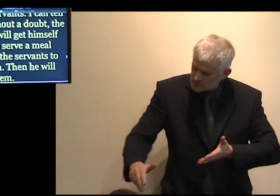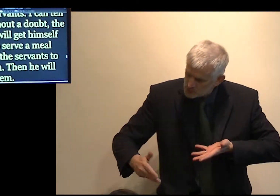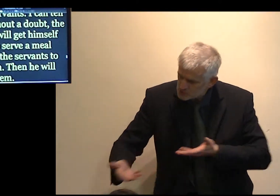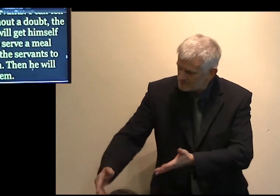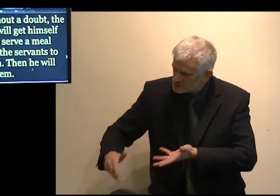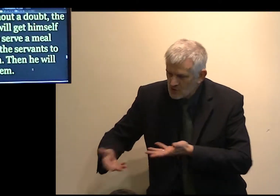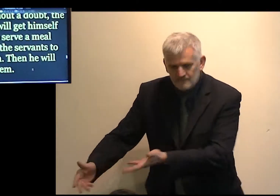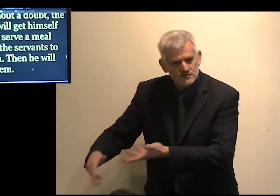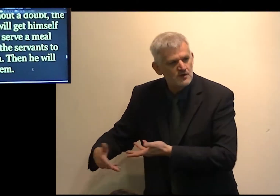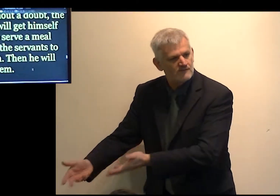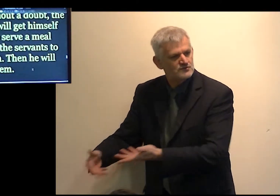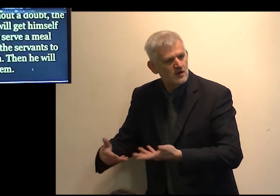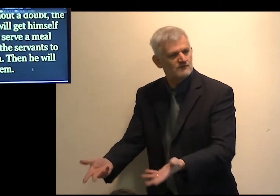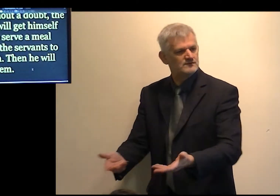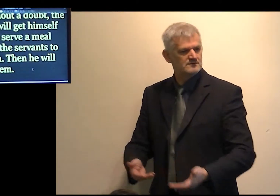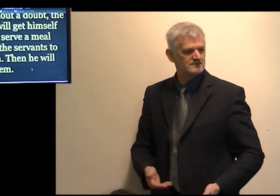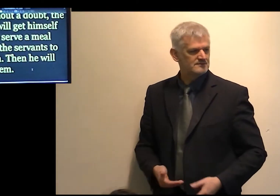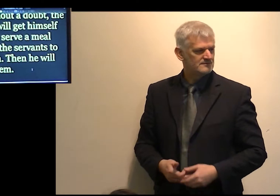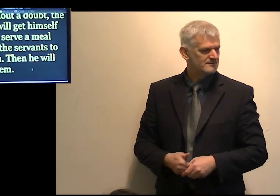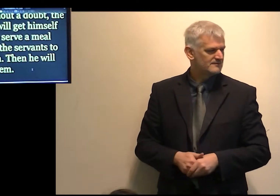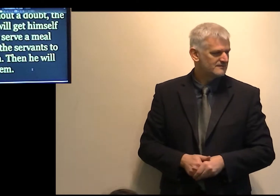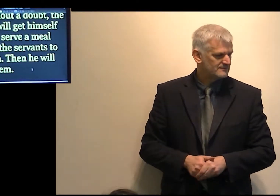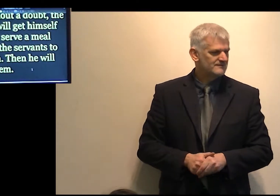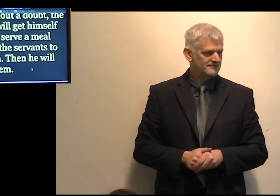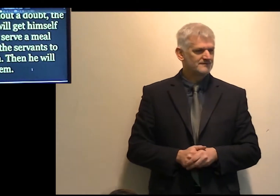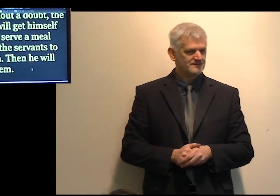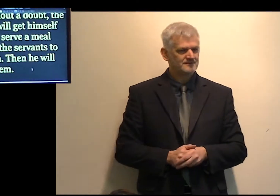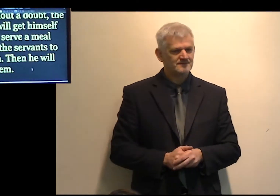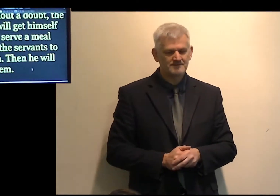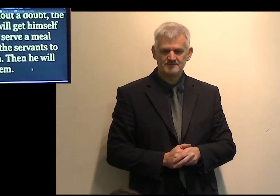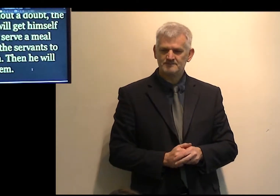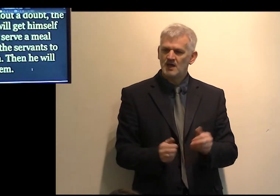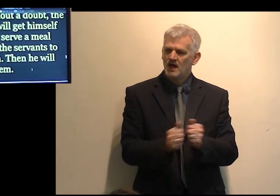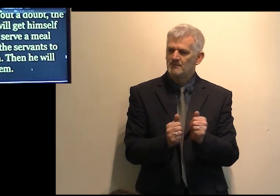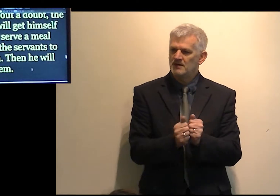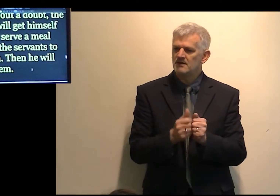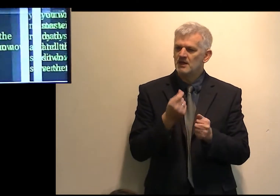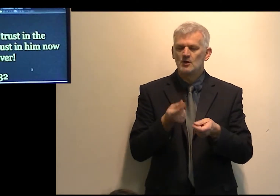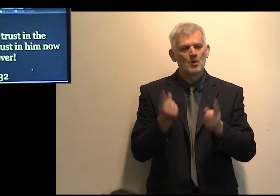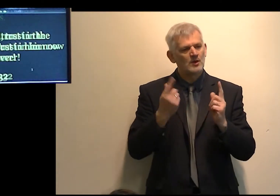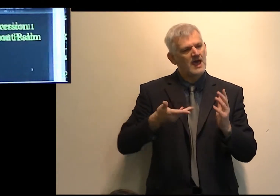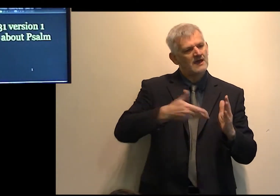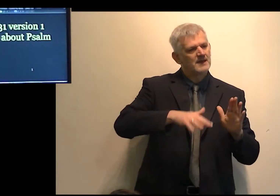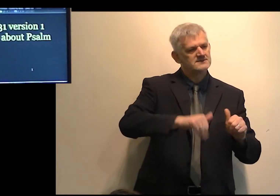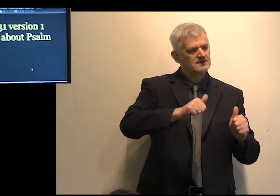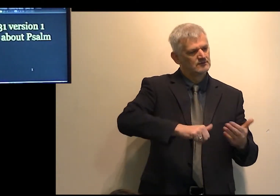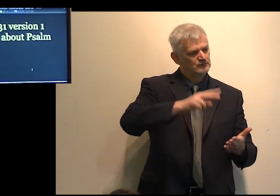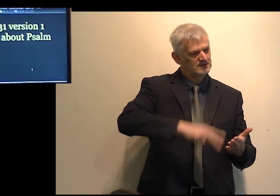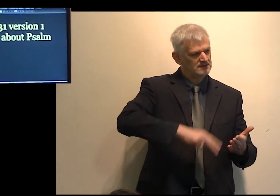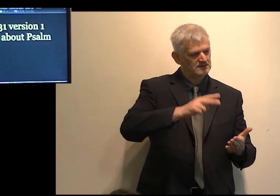forth, and serve them. May God, at his blessing, do that further reading of